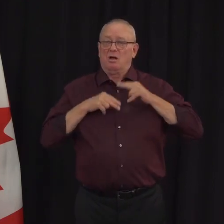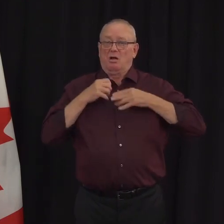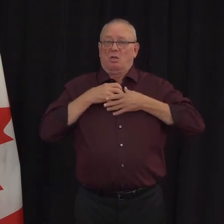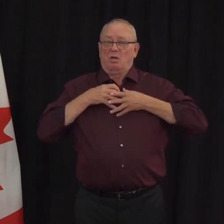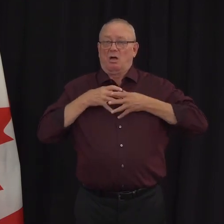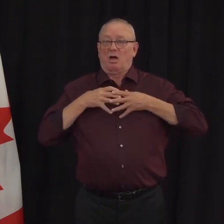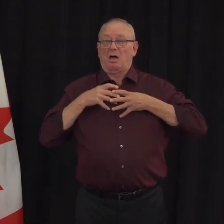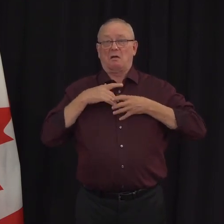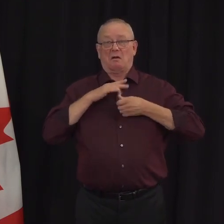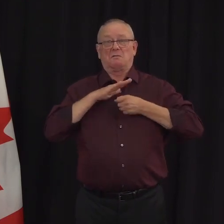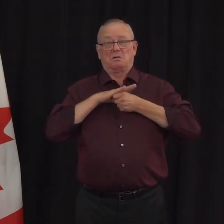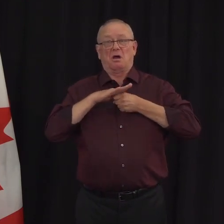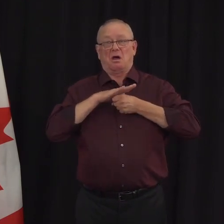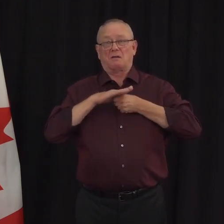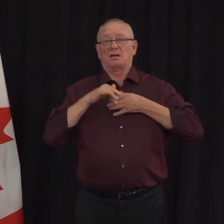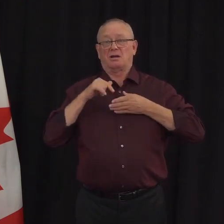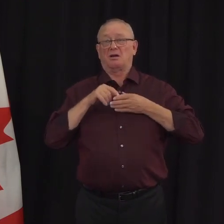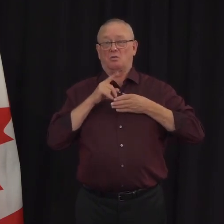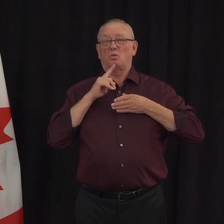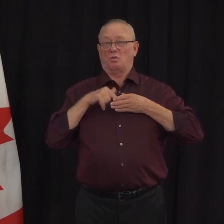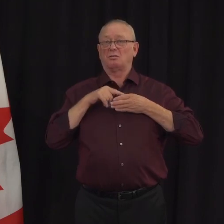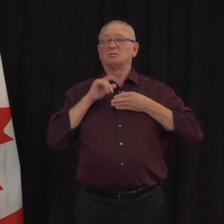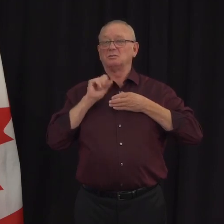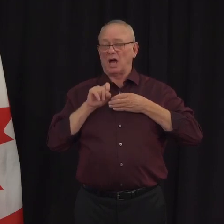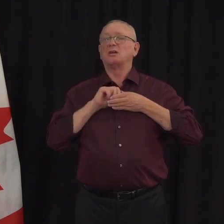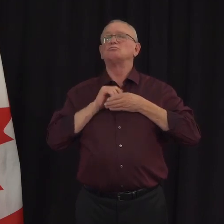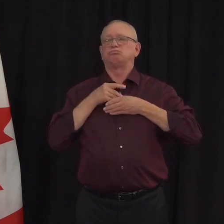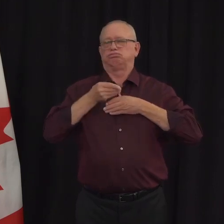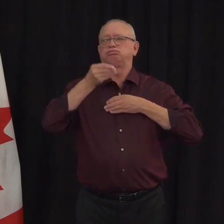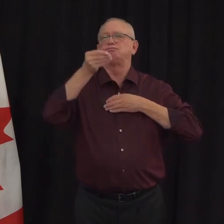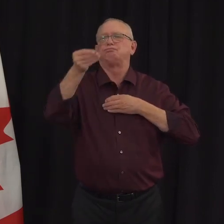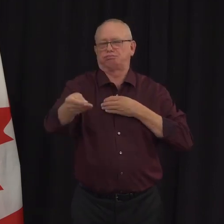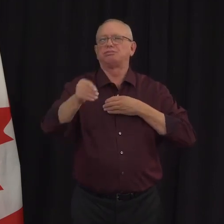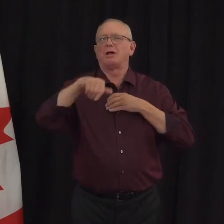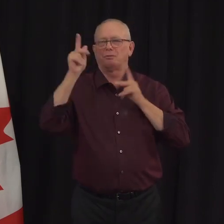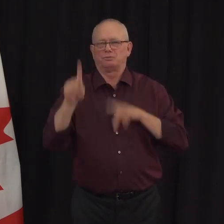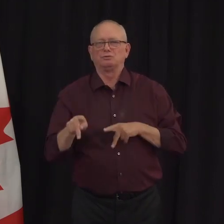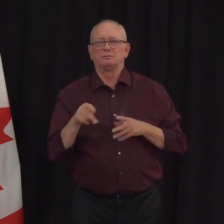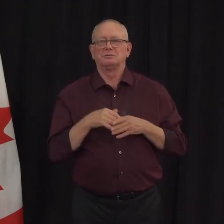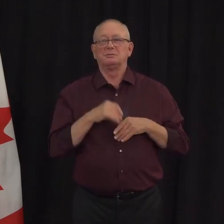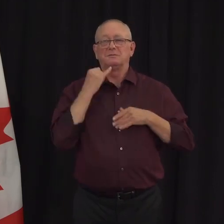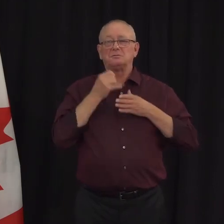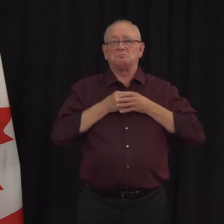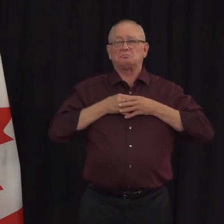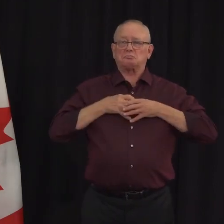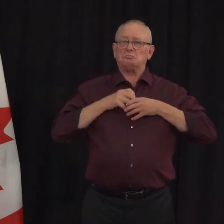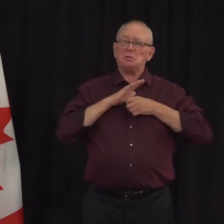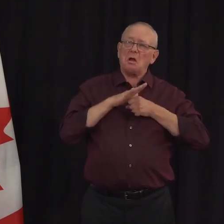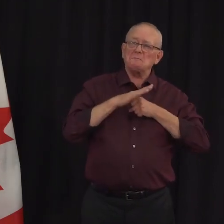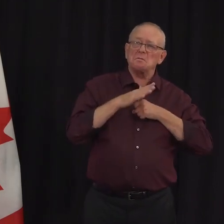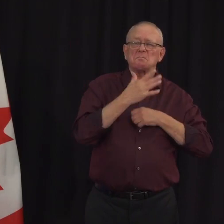virus to be able to infect others. In most people, it will take about 5 to 8 days before enough